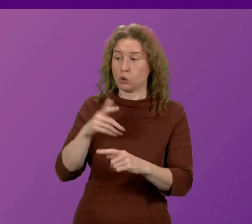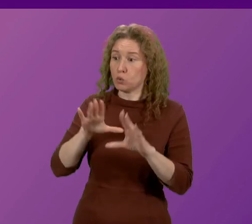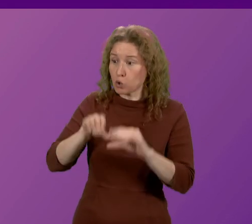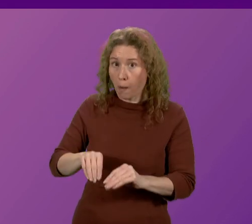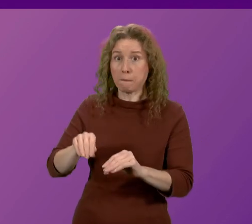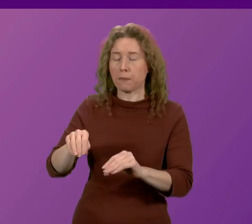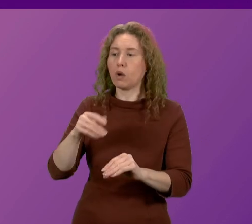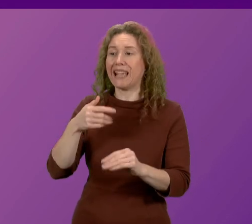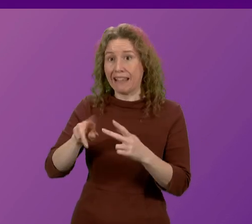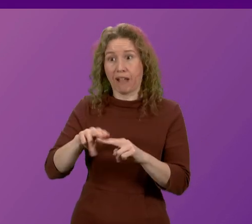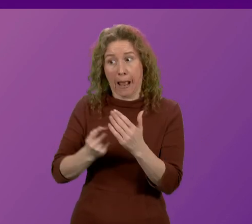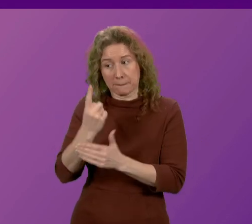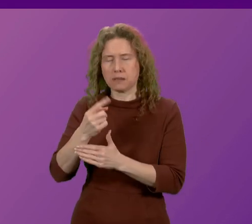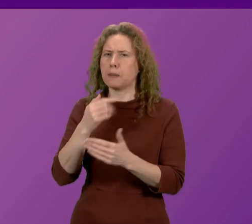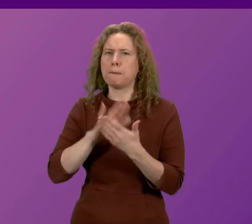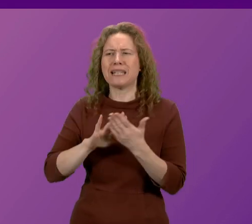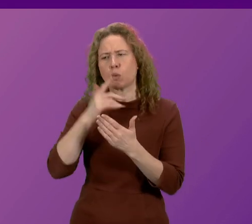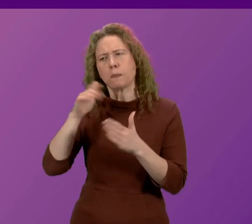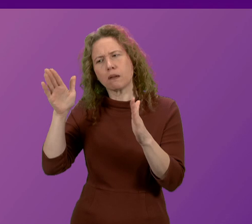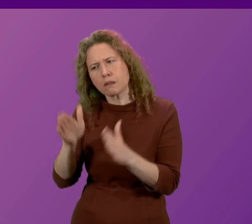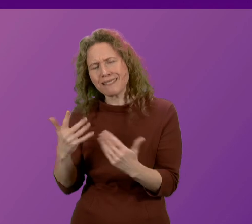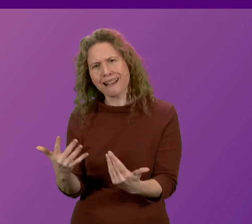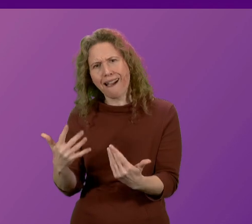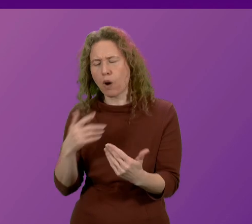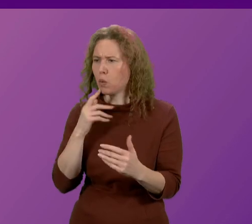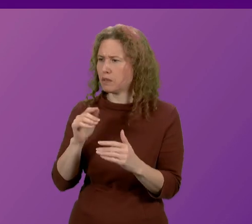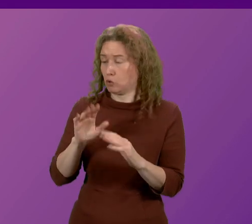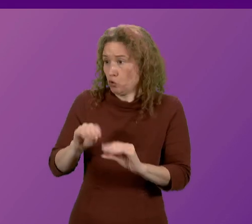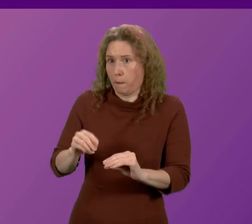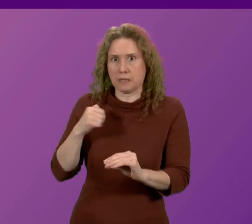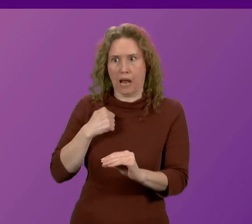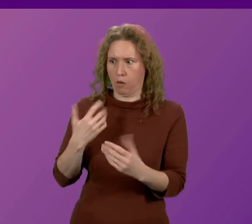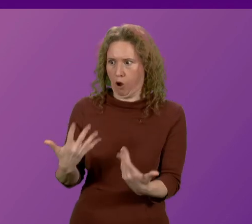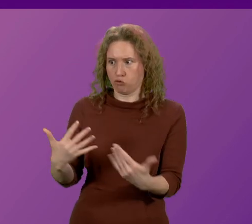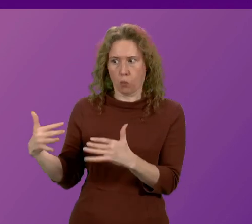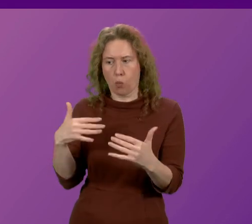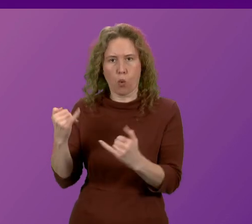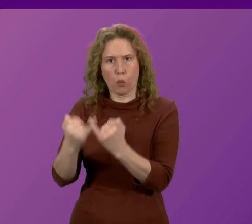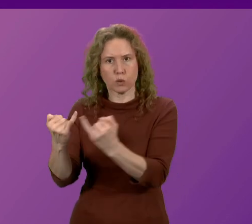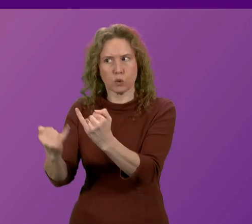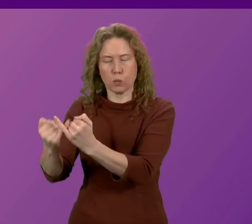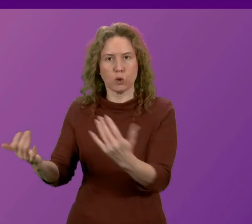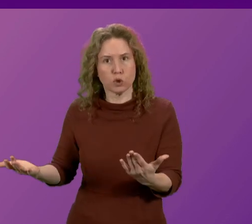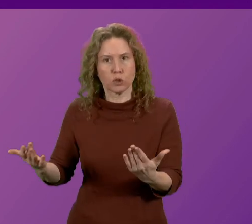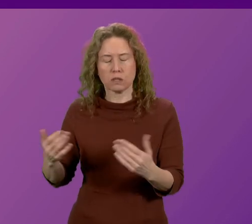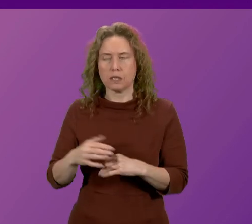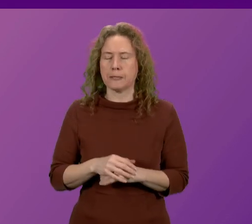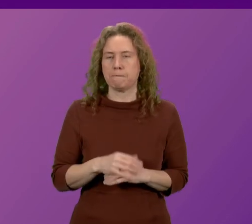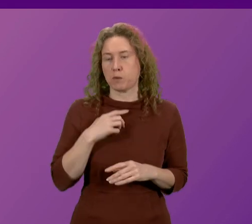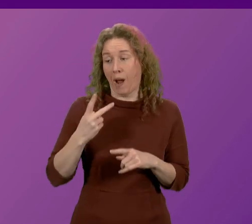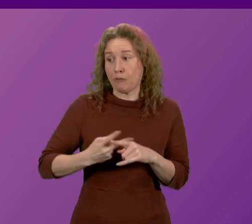could have avoided being on the very dangerous course that we are now on. And I reiterate my